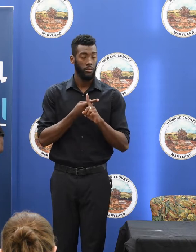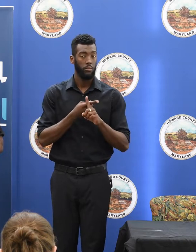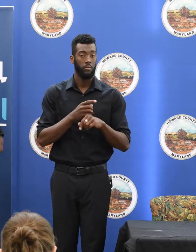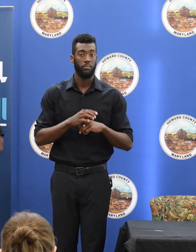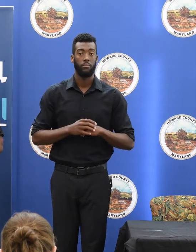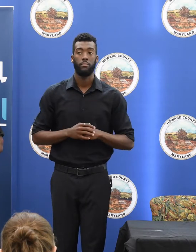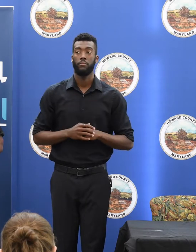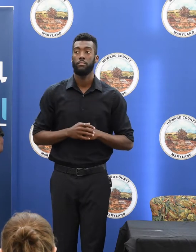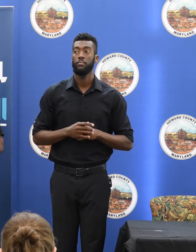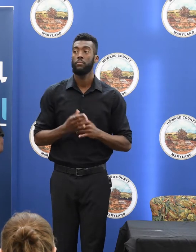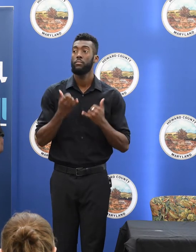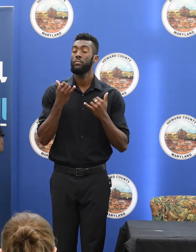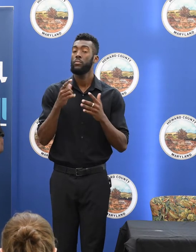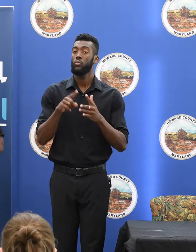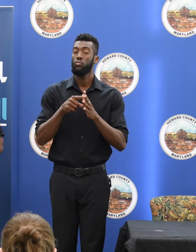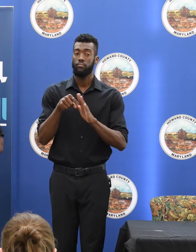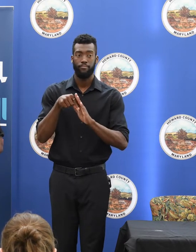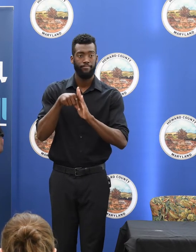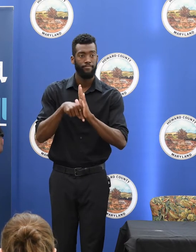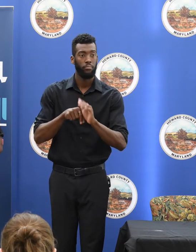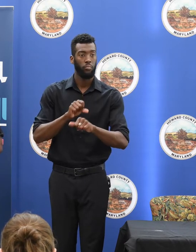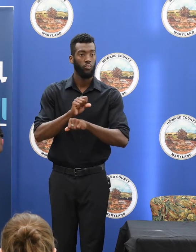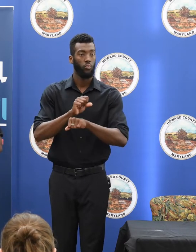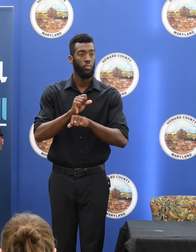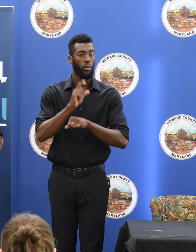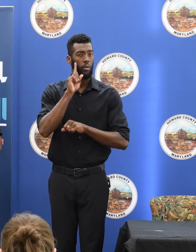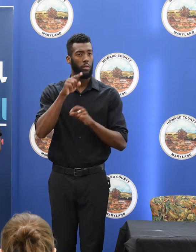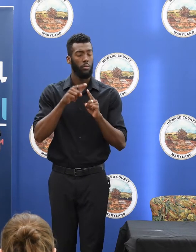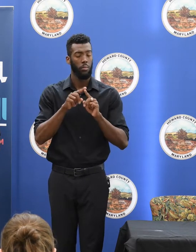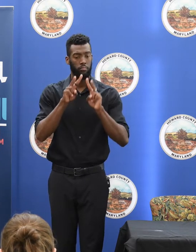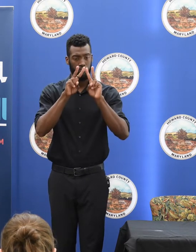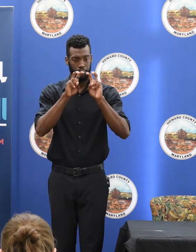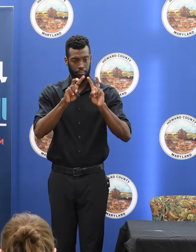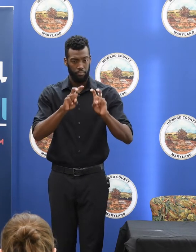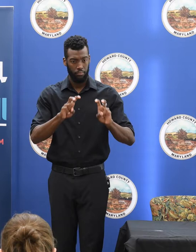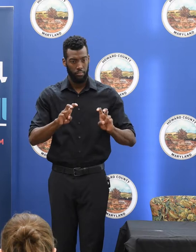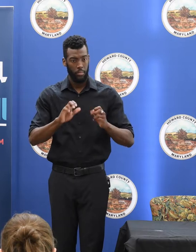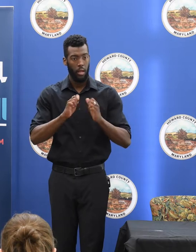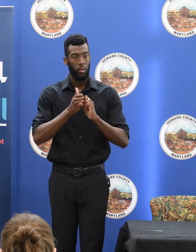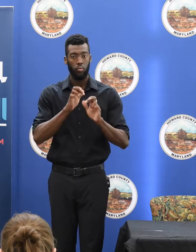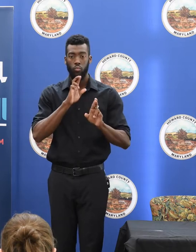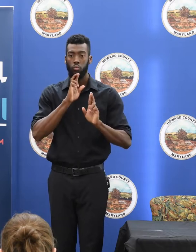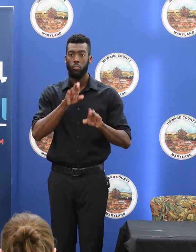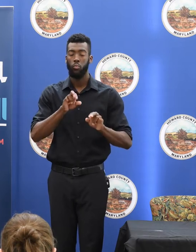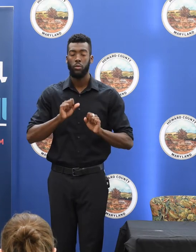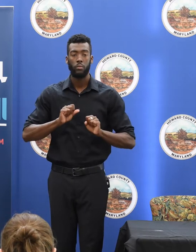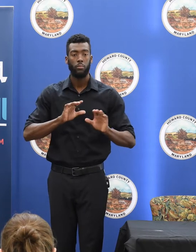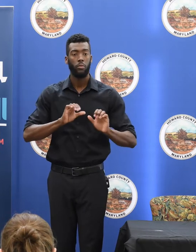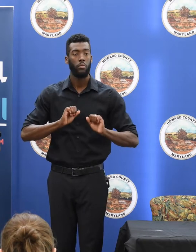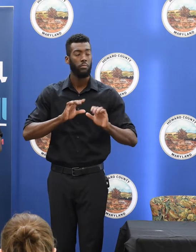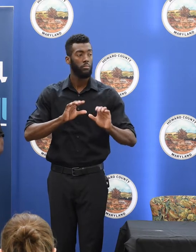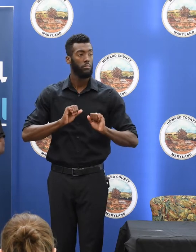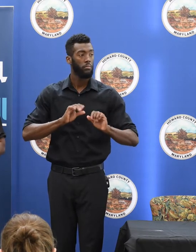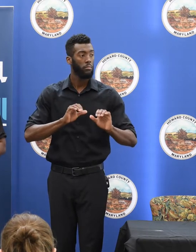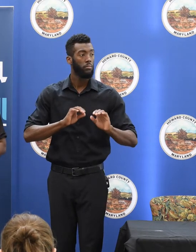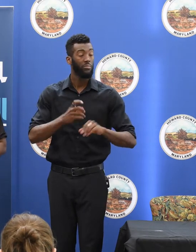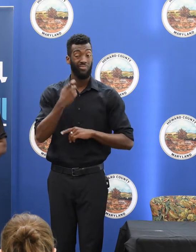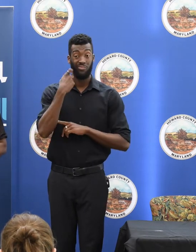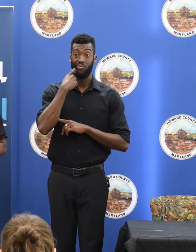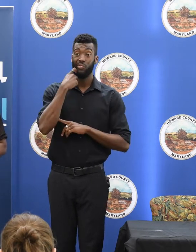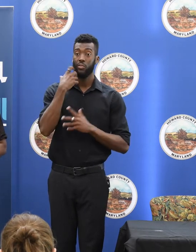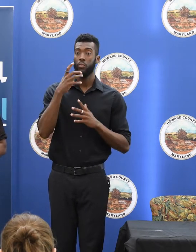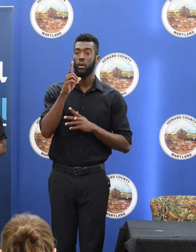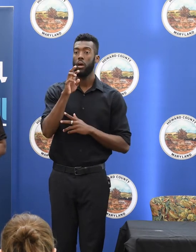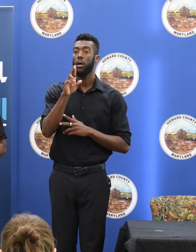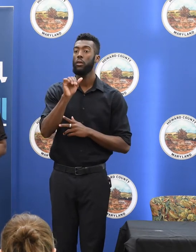And now we're getting into the meat, thinking about our metrics, pushing out reports. The most recent one has been getting a